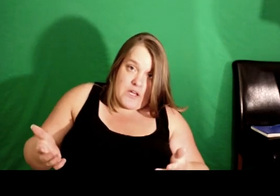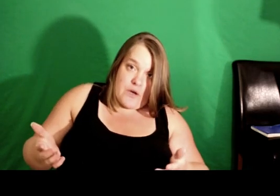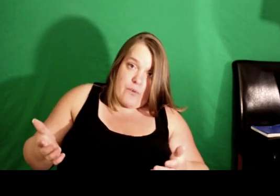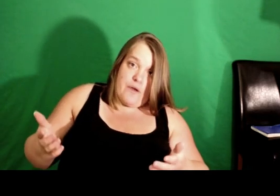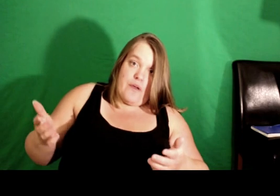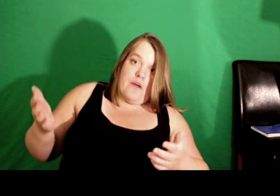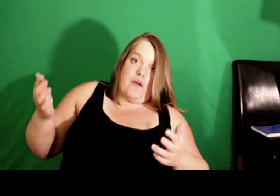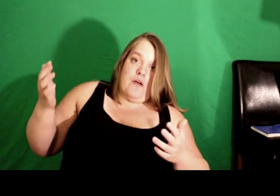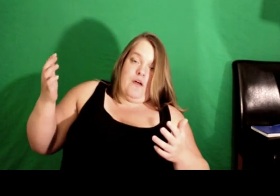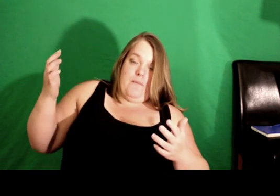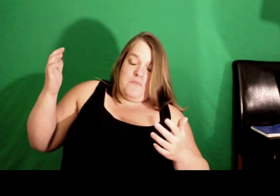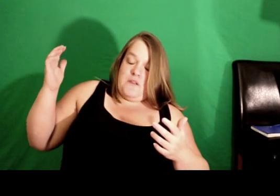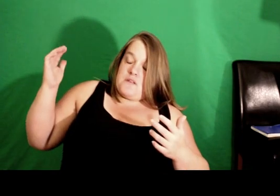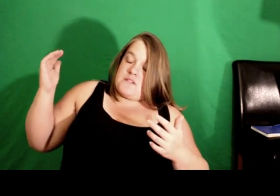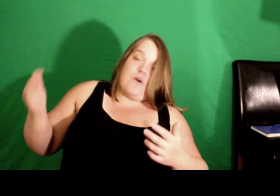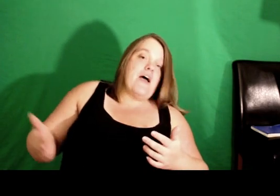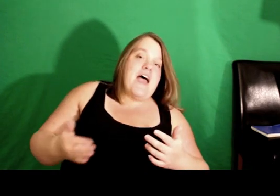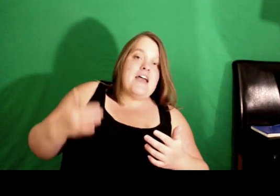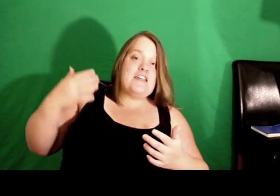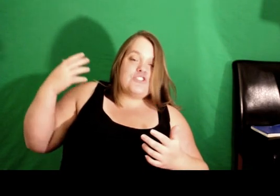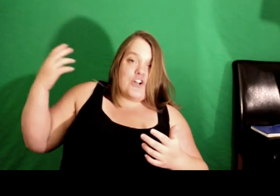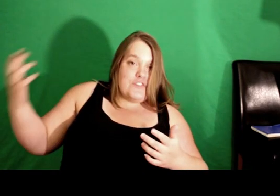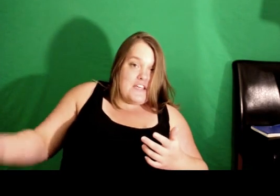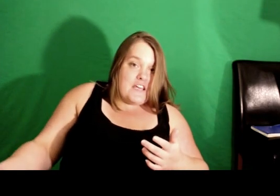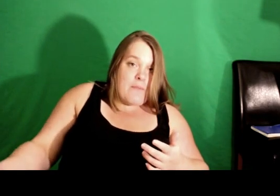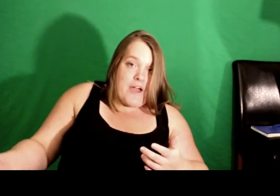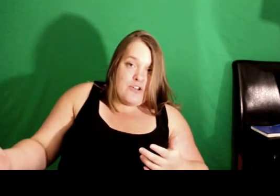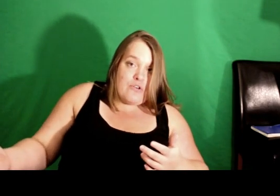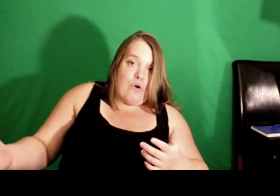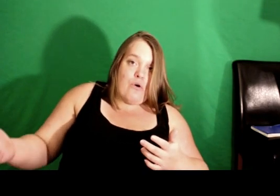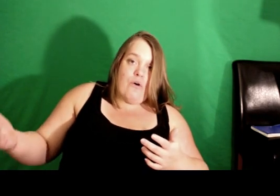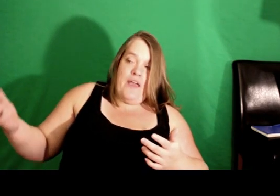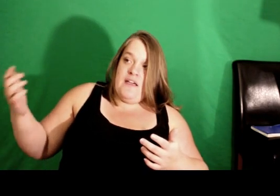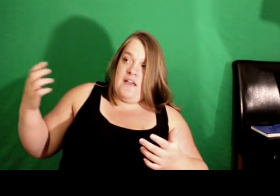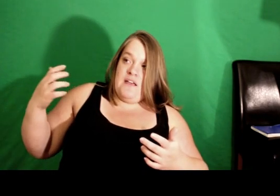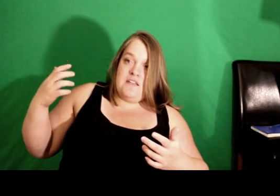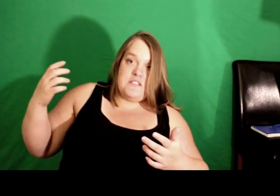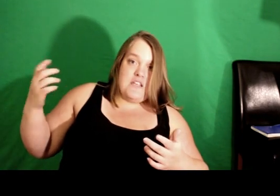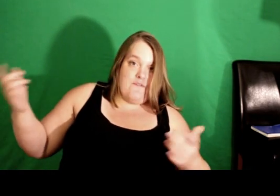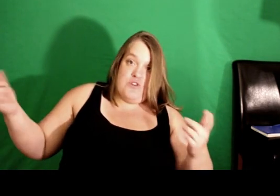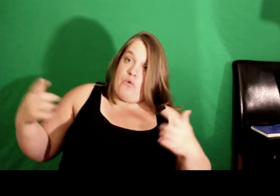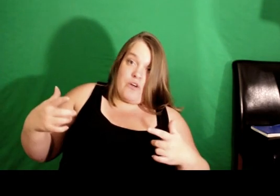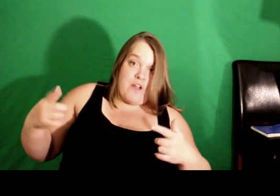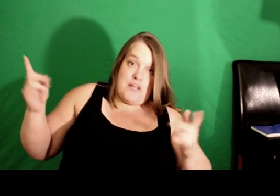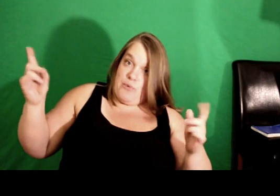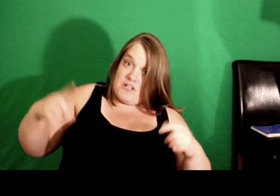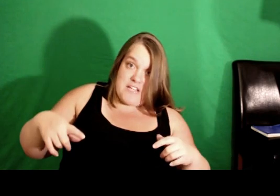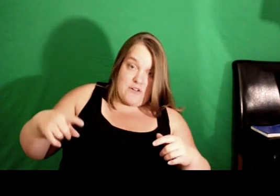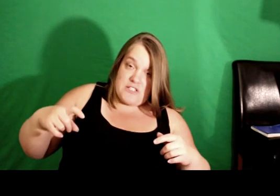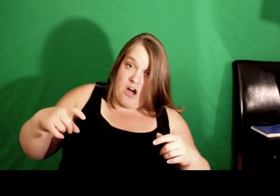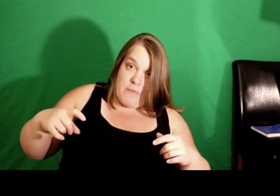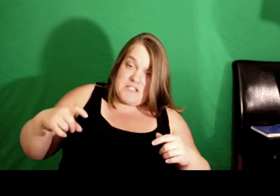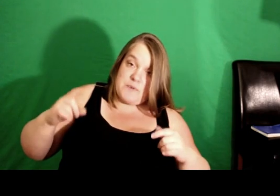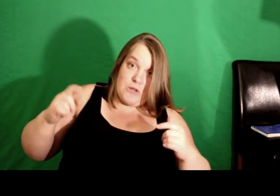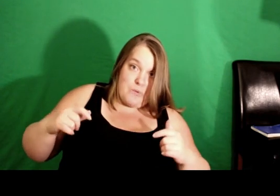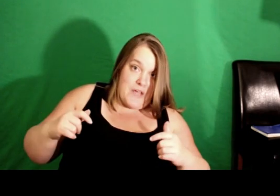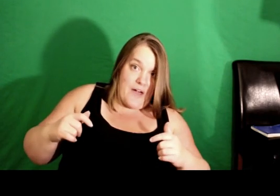you. So go ahead and start thinking about your goal. And if you know it already, put it down in the comments below now.